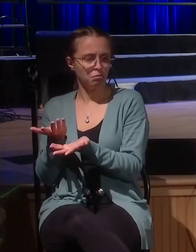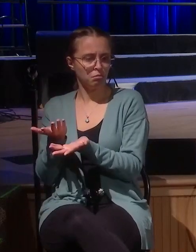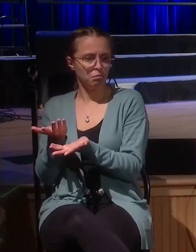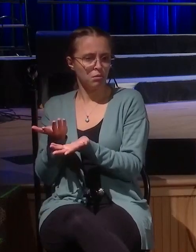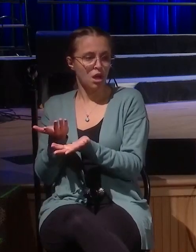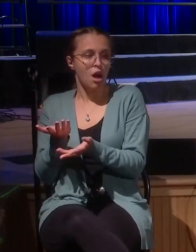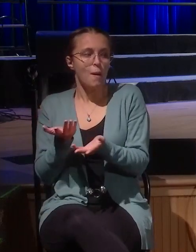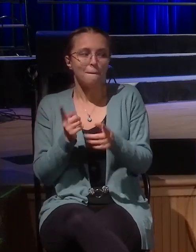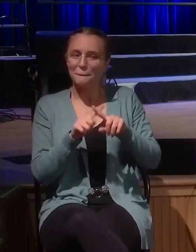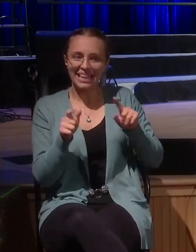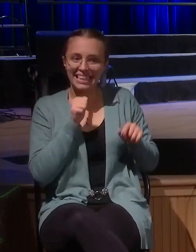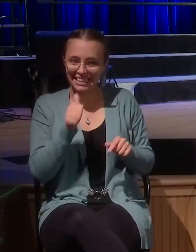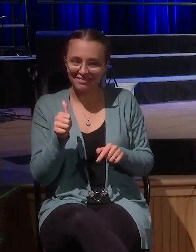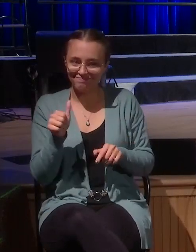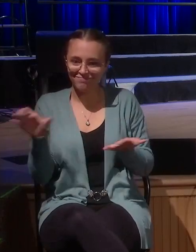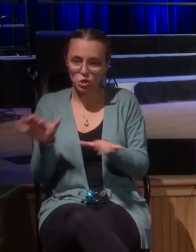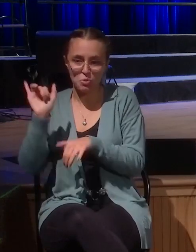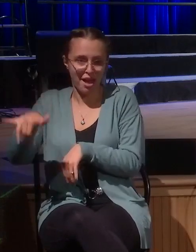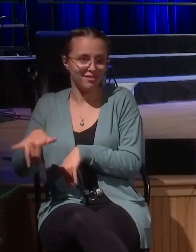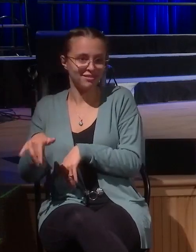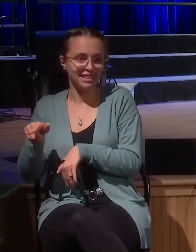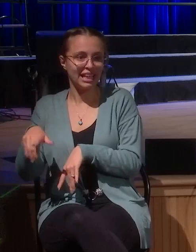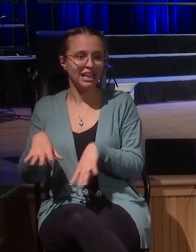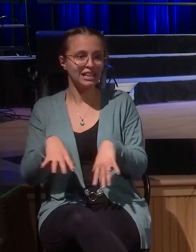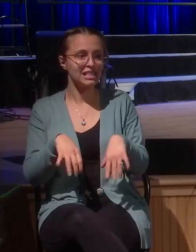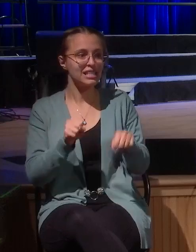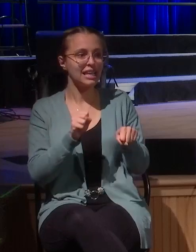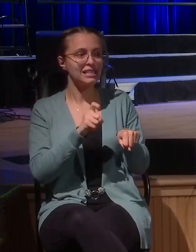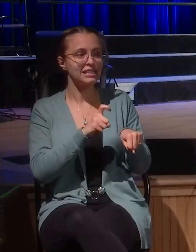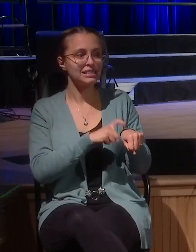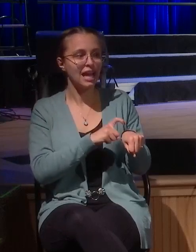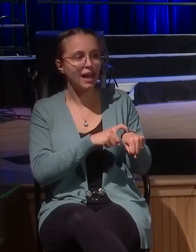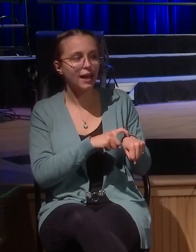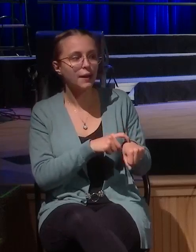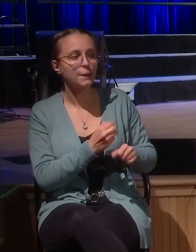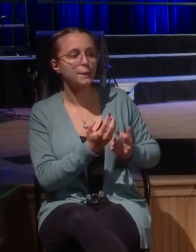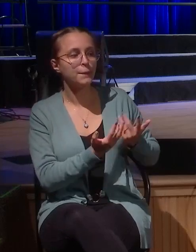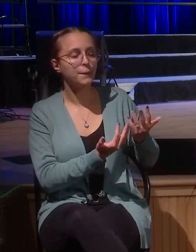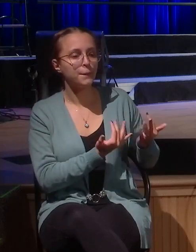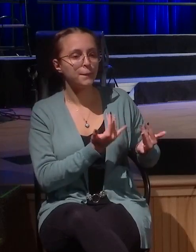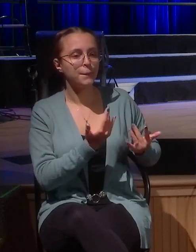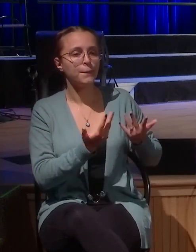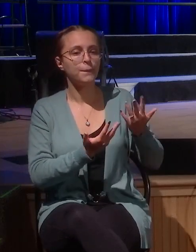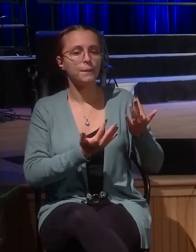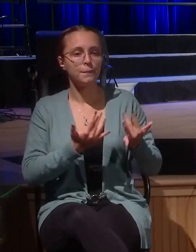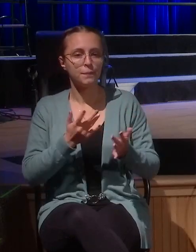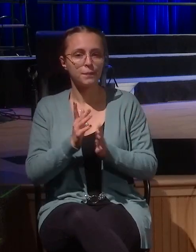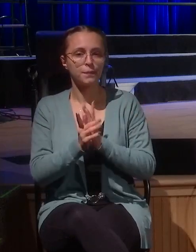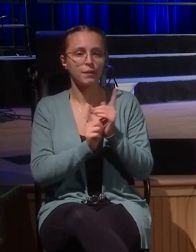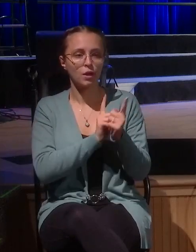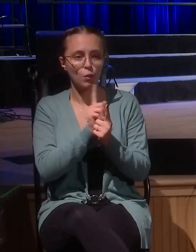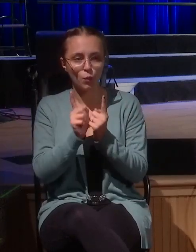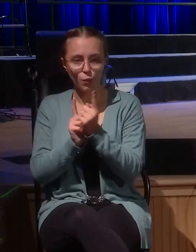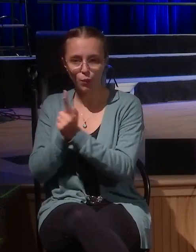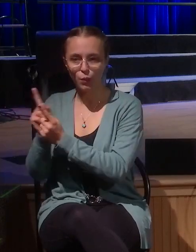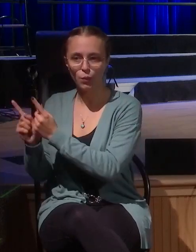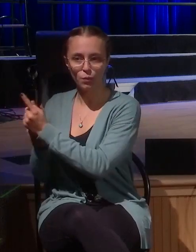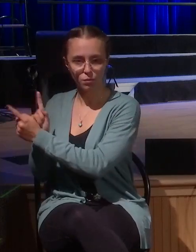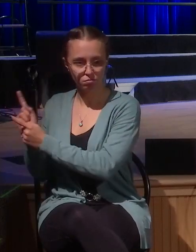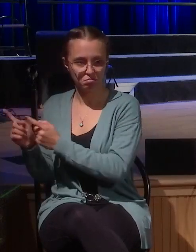But he doesn't do that, does he? He takes time with the one, with the individual. Friends, this is our life. We've